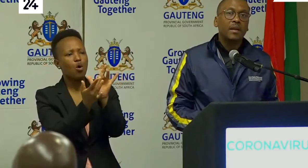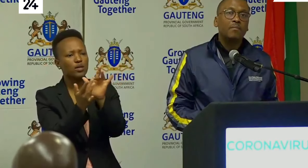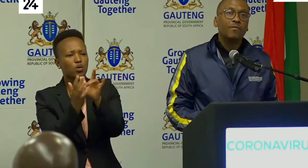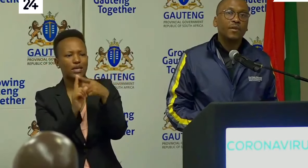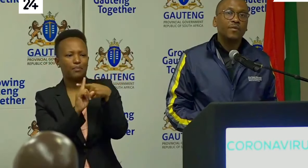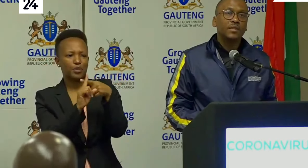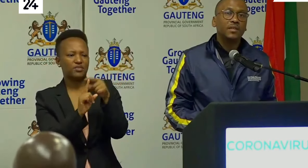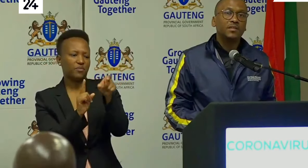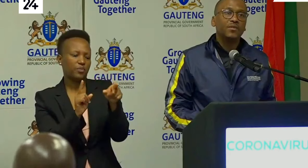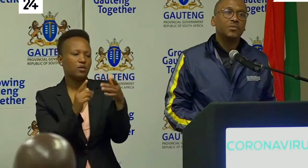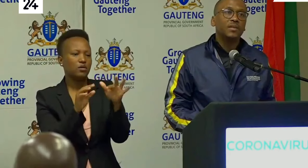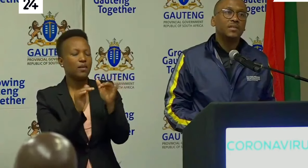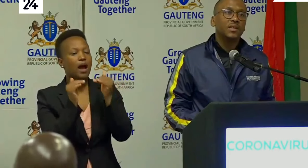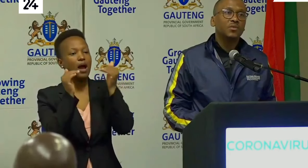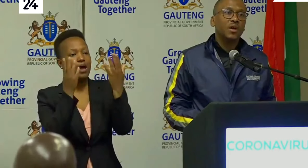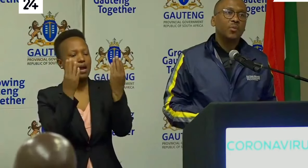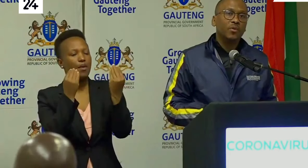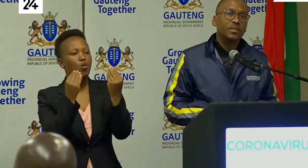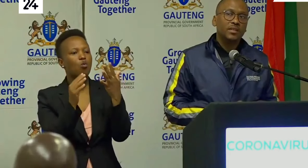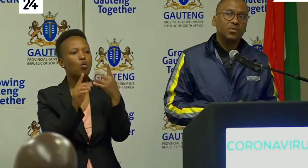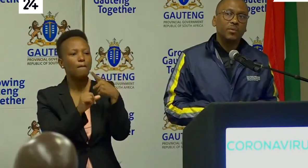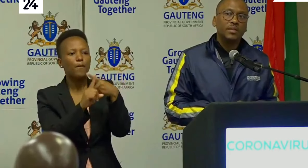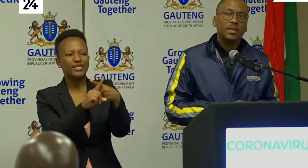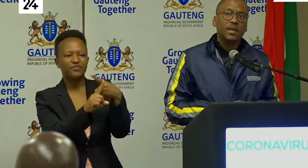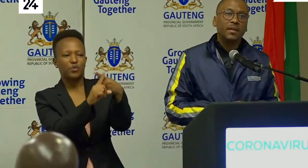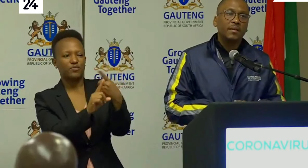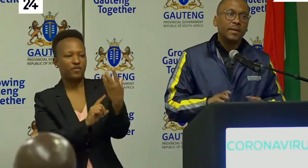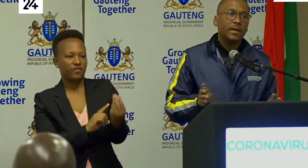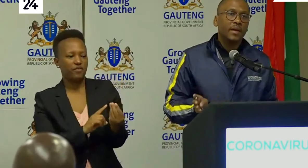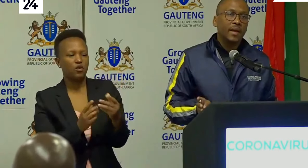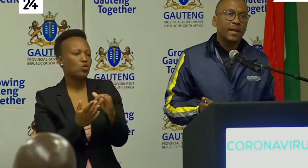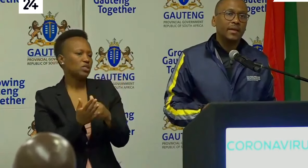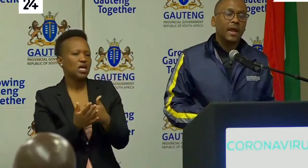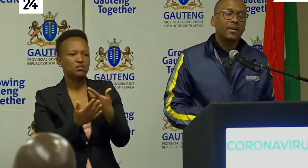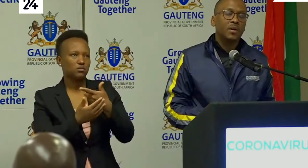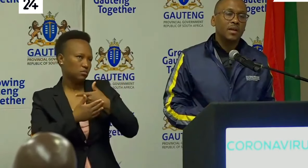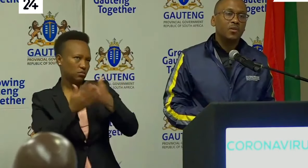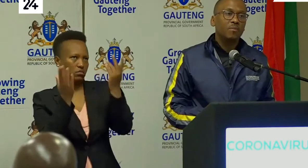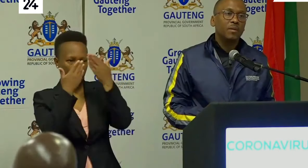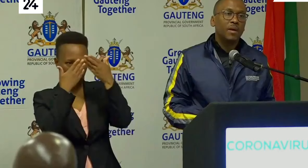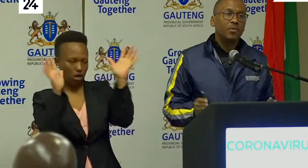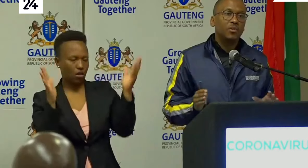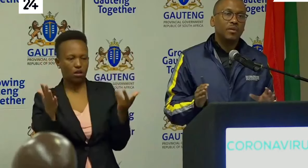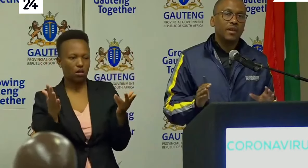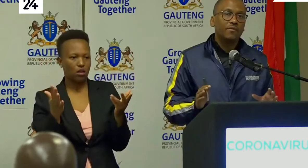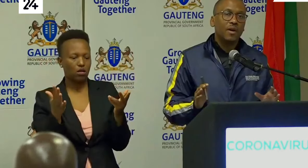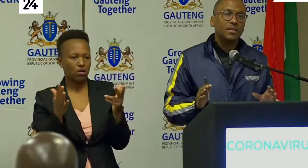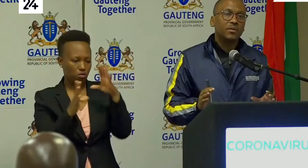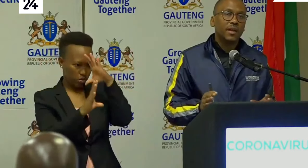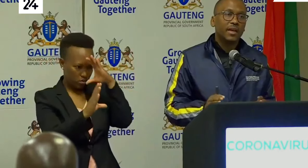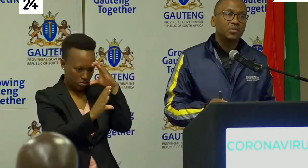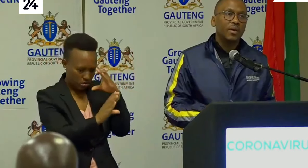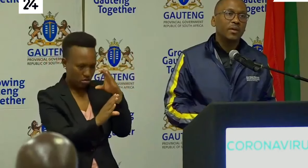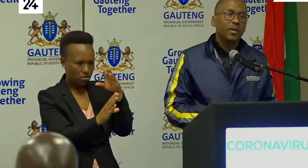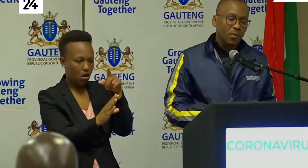number of infected individuals so we don't just do it randomly but we also get focus